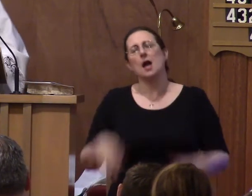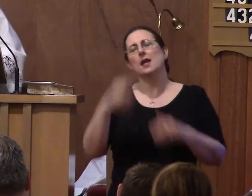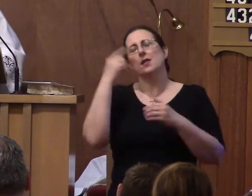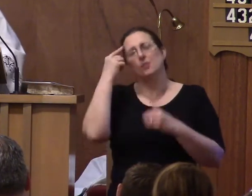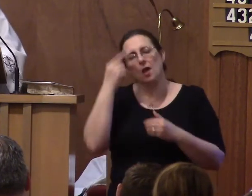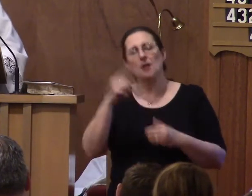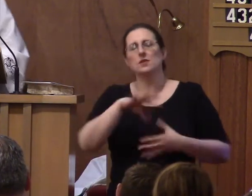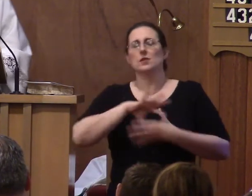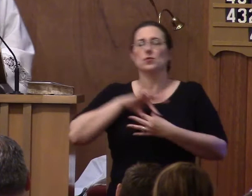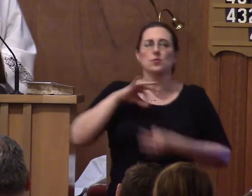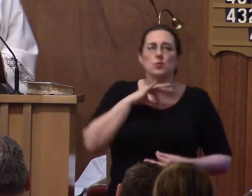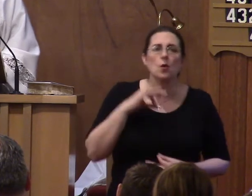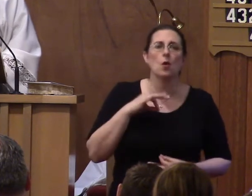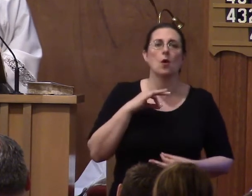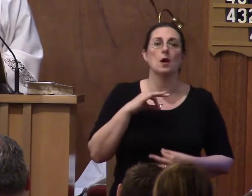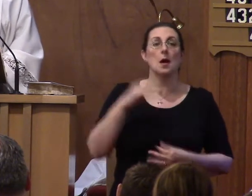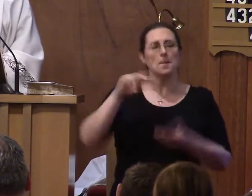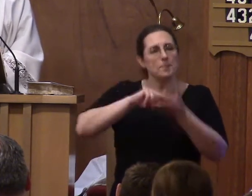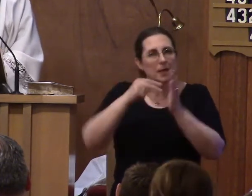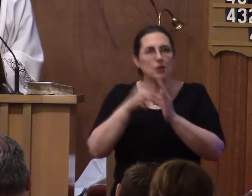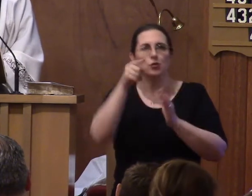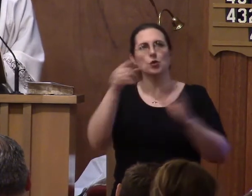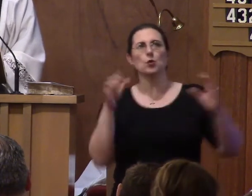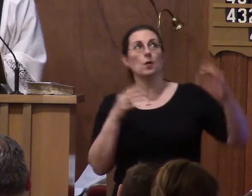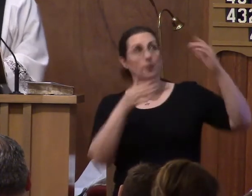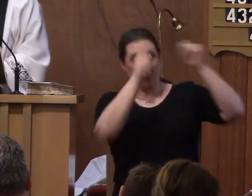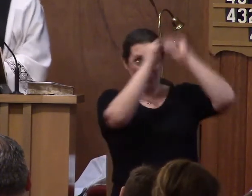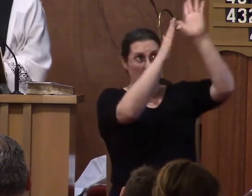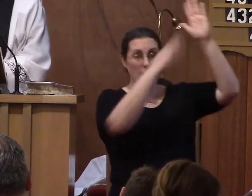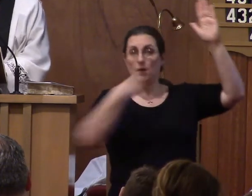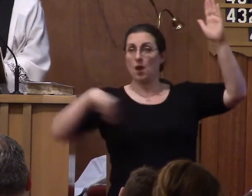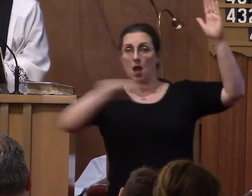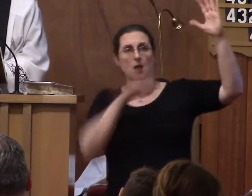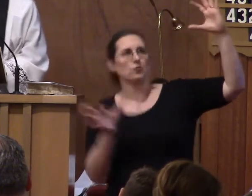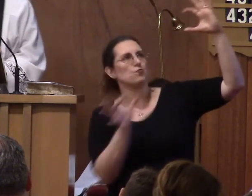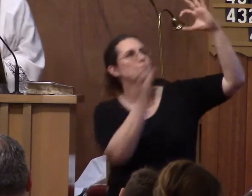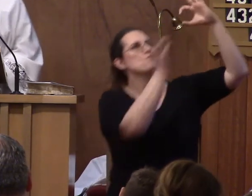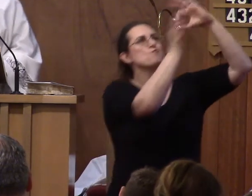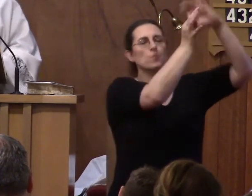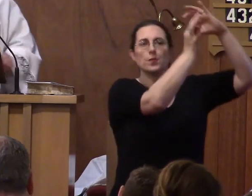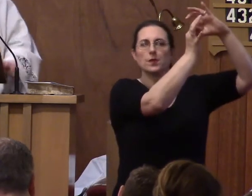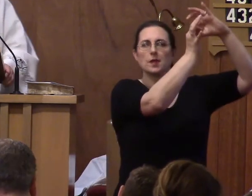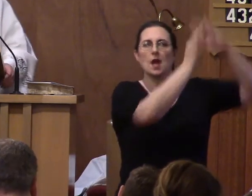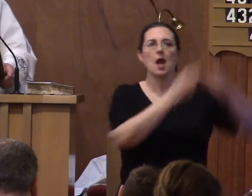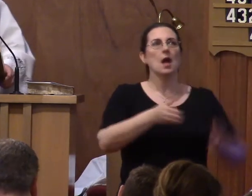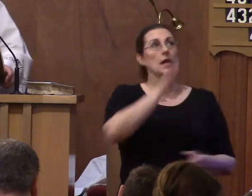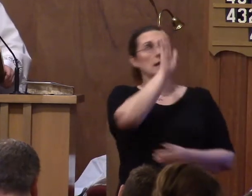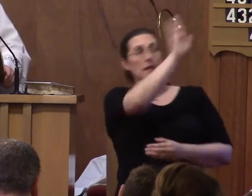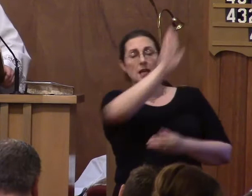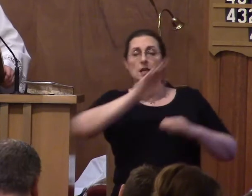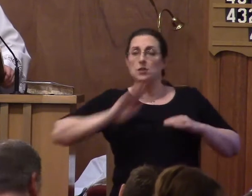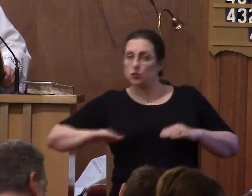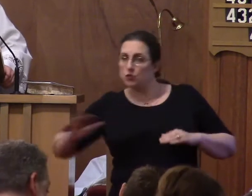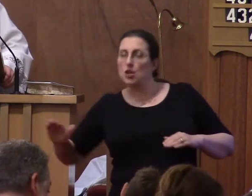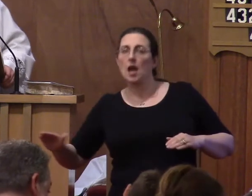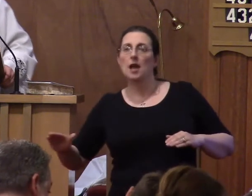soul, meaning you are reconciled to the Father, an eternal child of God, and co-hear with Jesus of heaven.